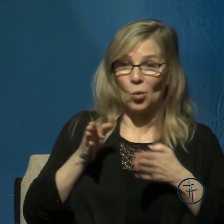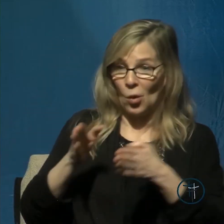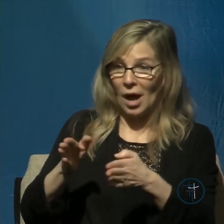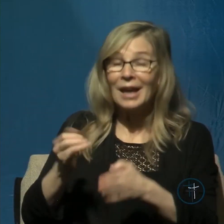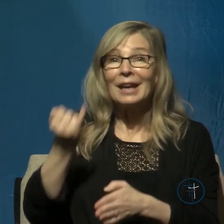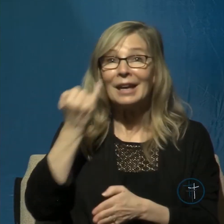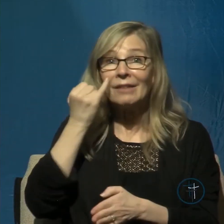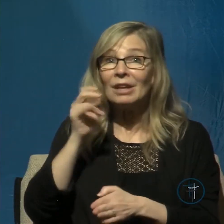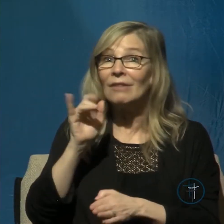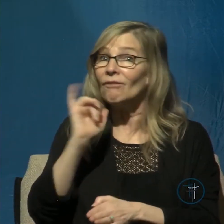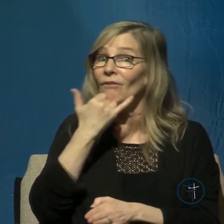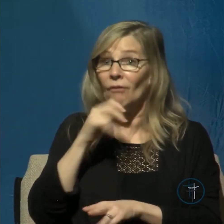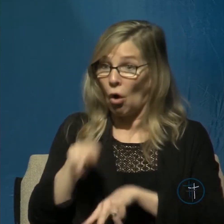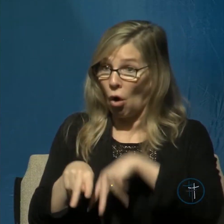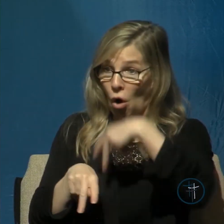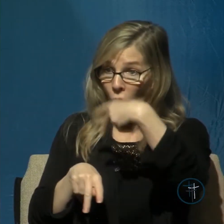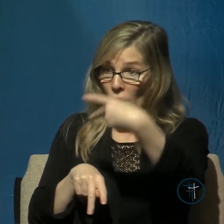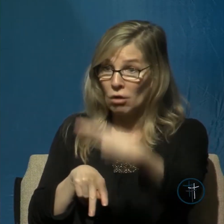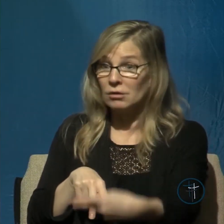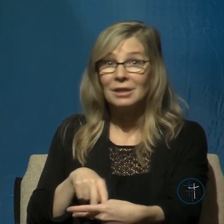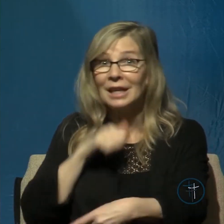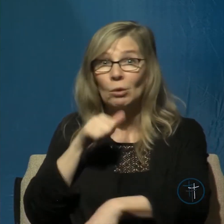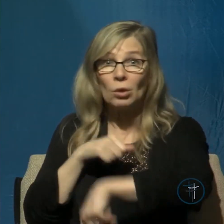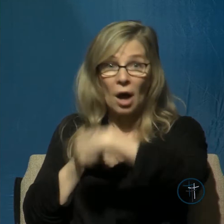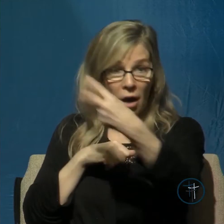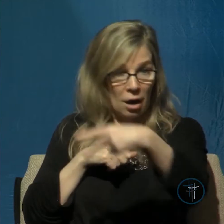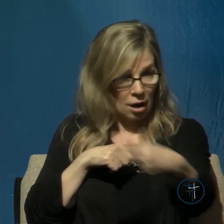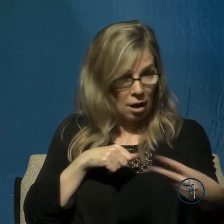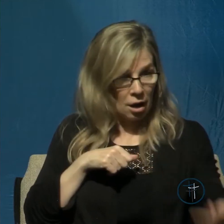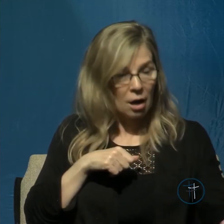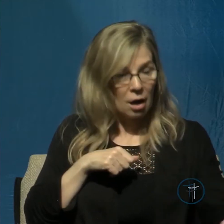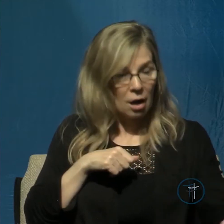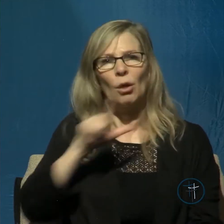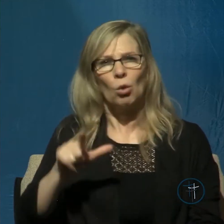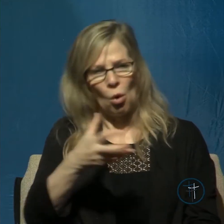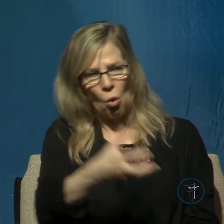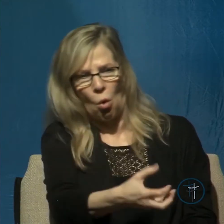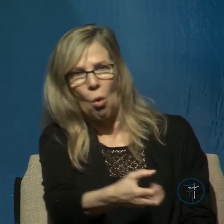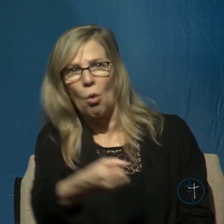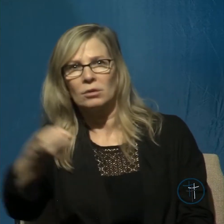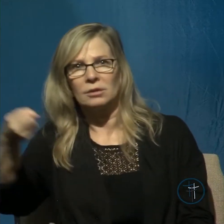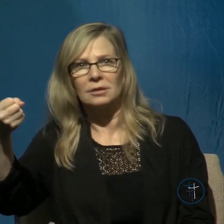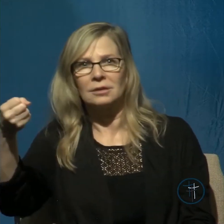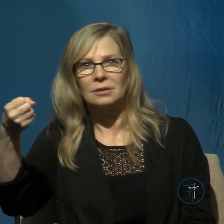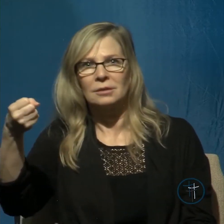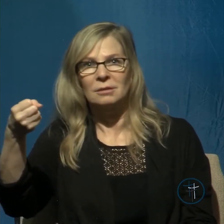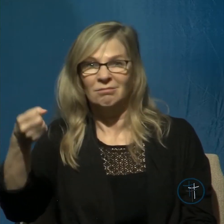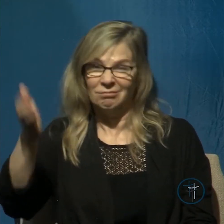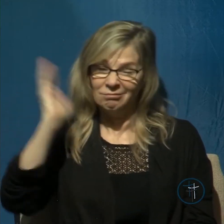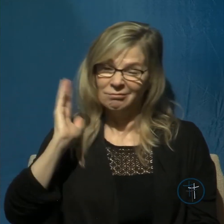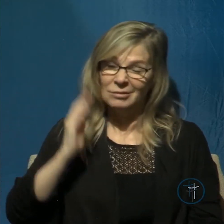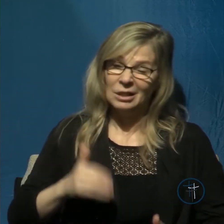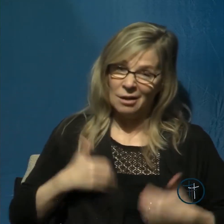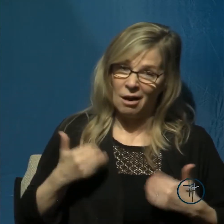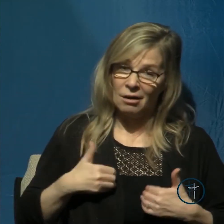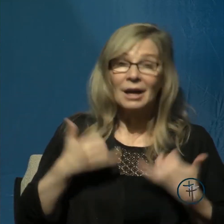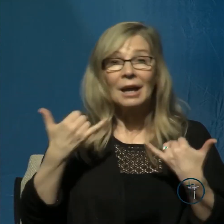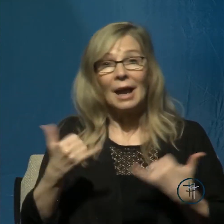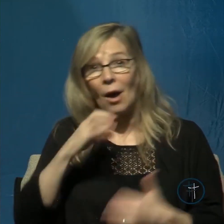headlong, because the Lord is the one who holds his hand. I've been young, and now I'm old, yet I have not seen the